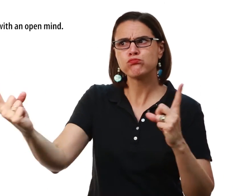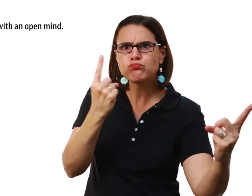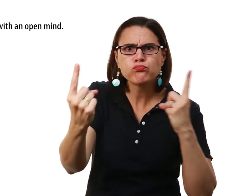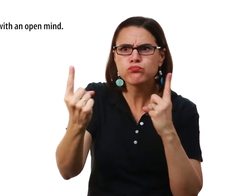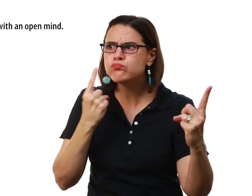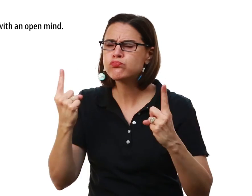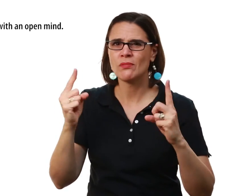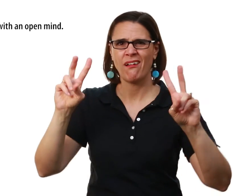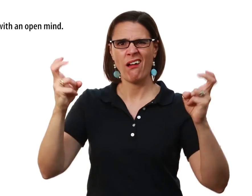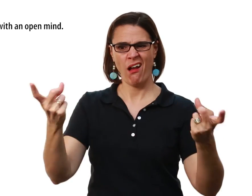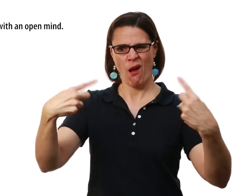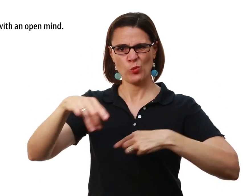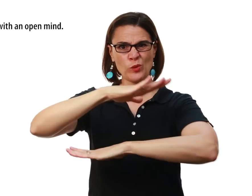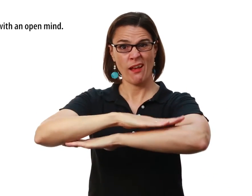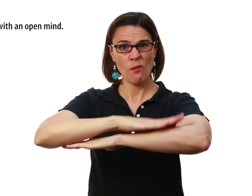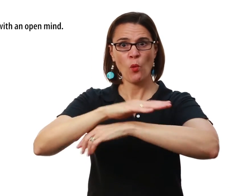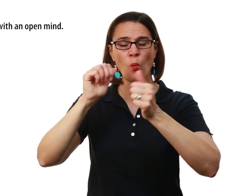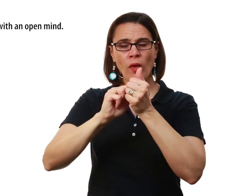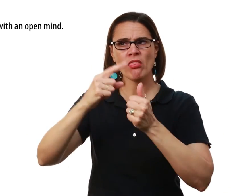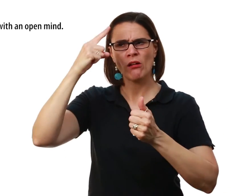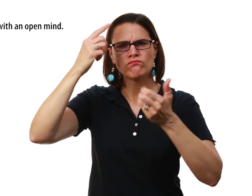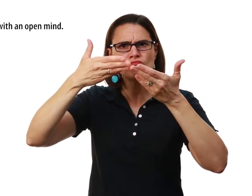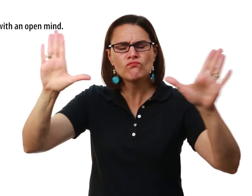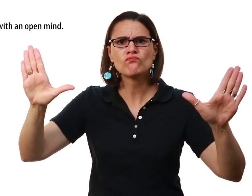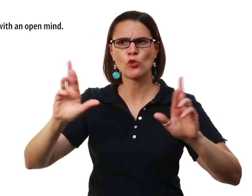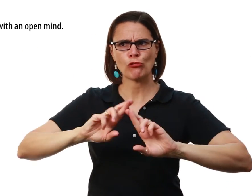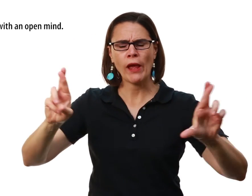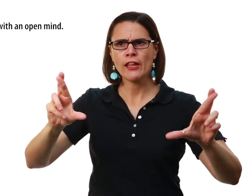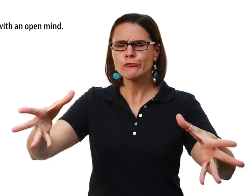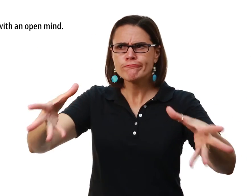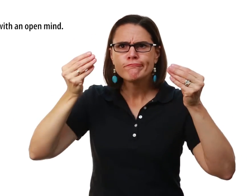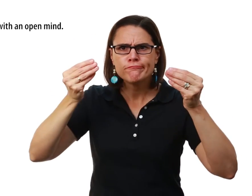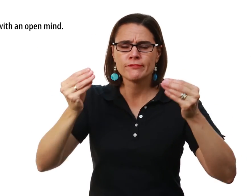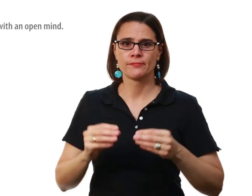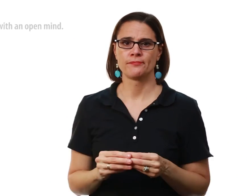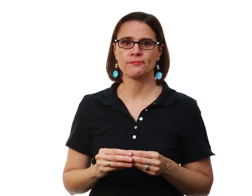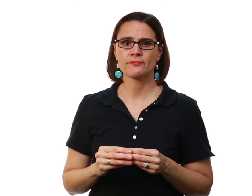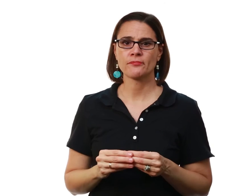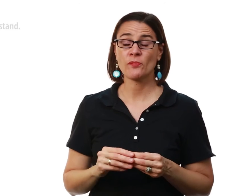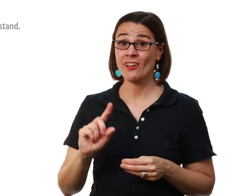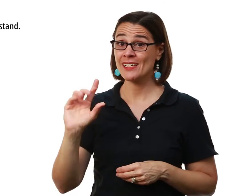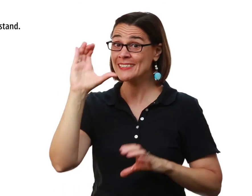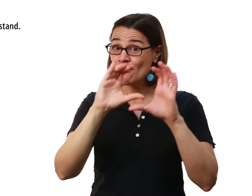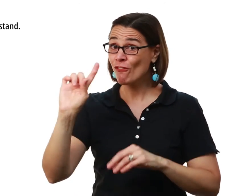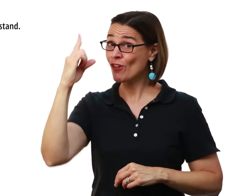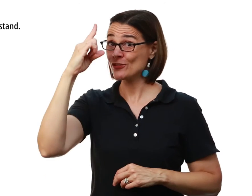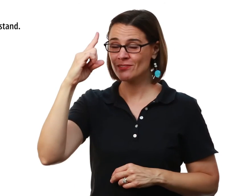together To come to the table with an open mind To be ready to learn from each other We need to remember to seek